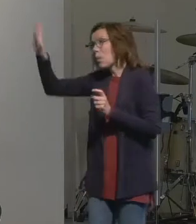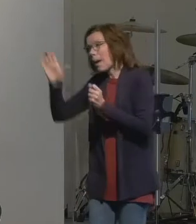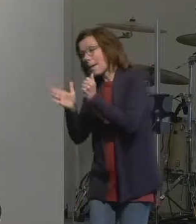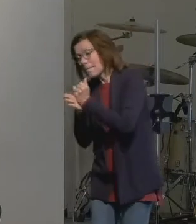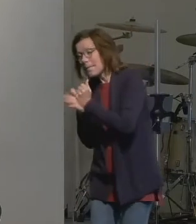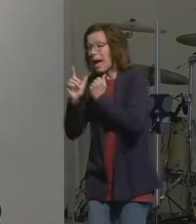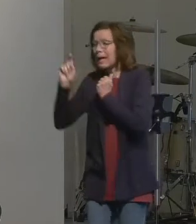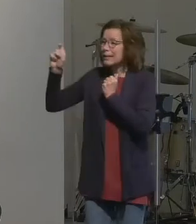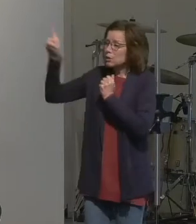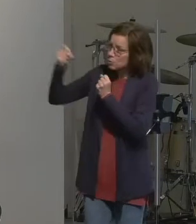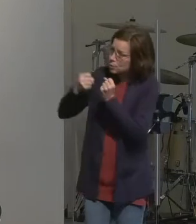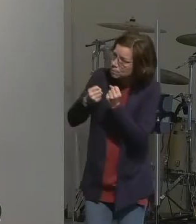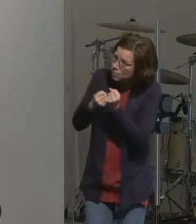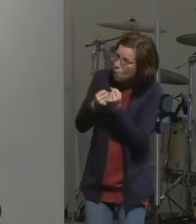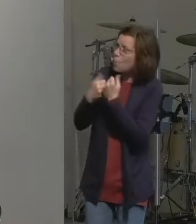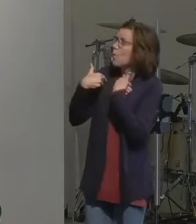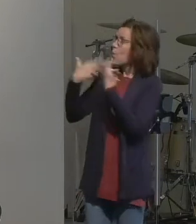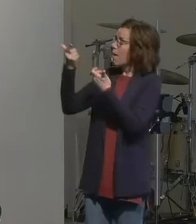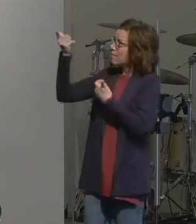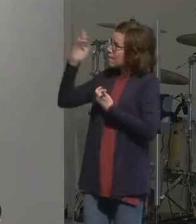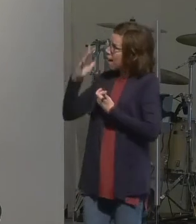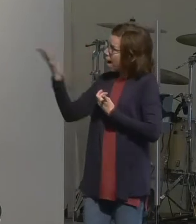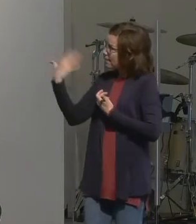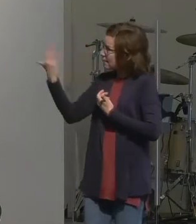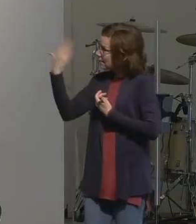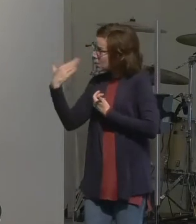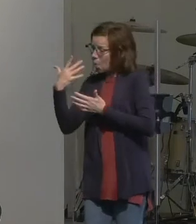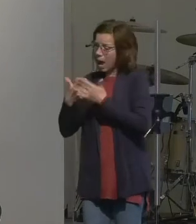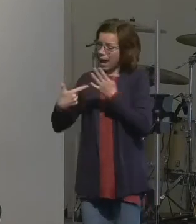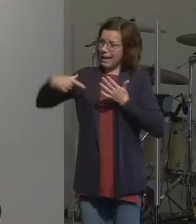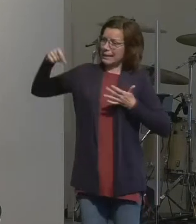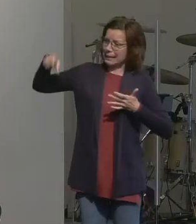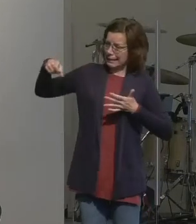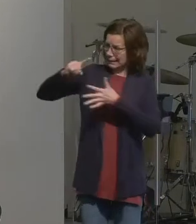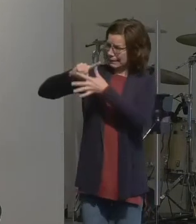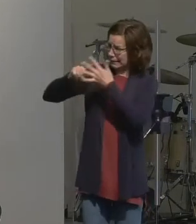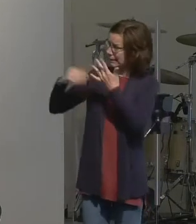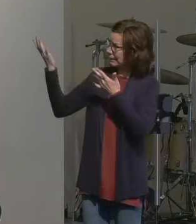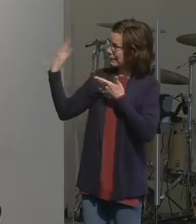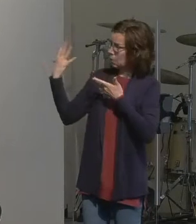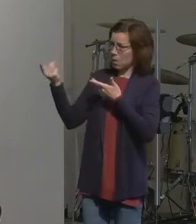meaning we want God to work inside of the circumstance that we have.